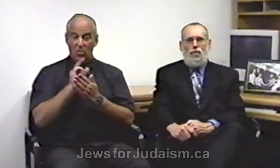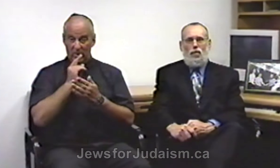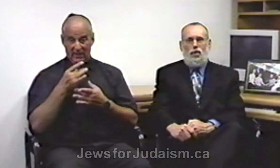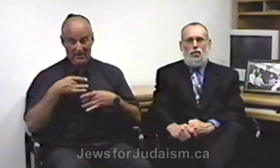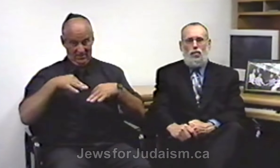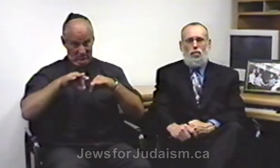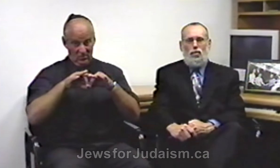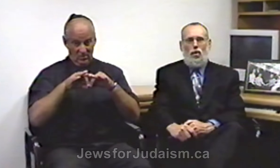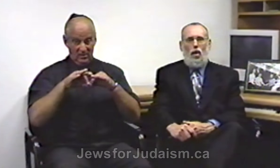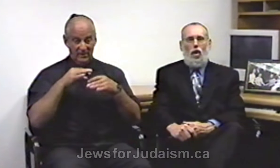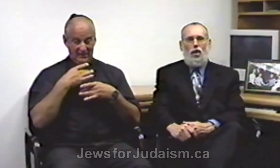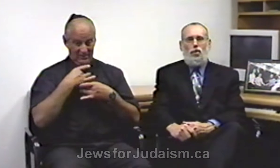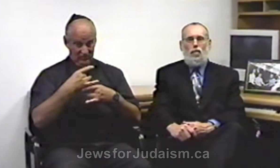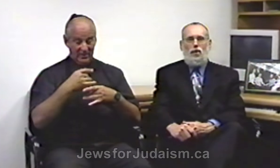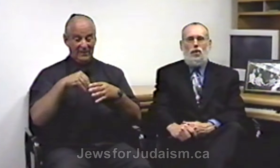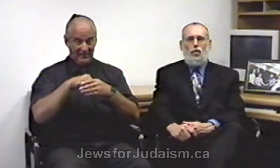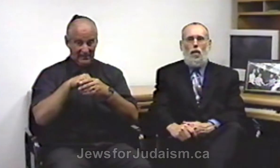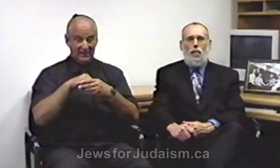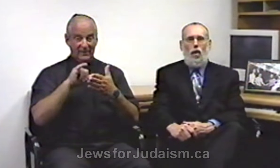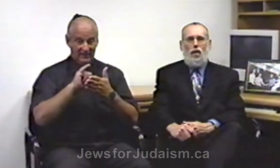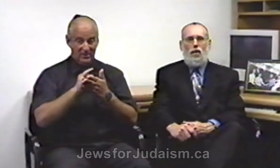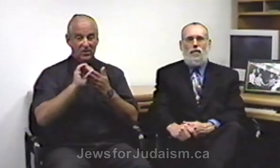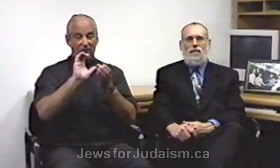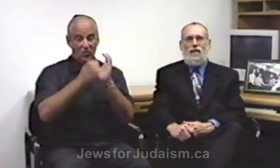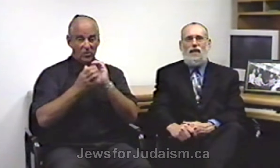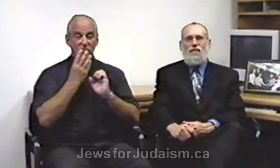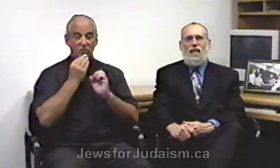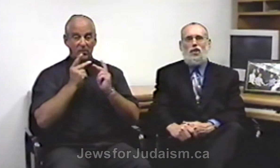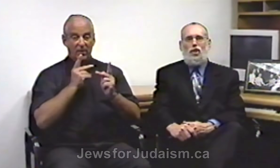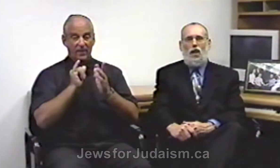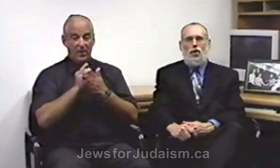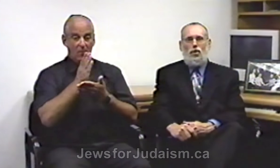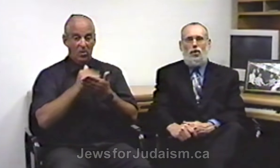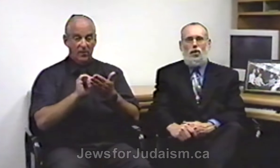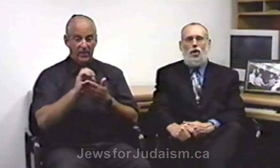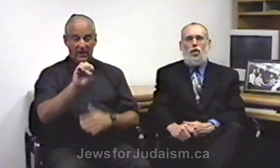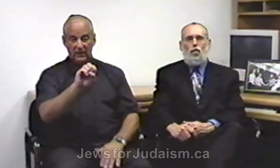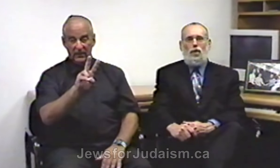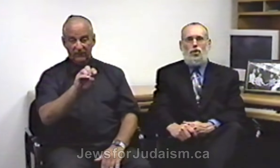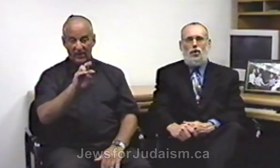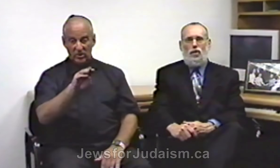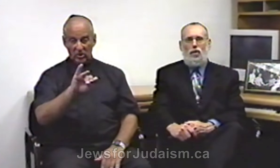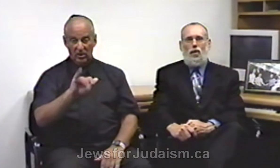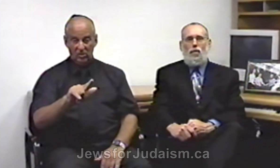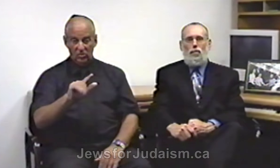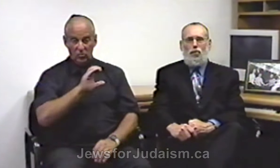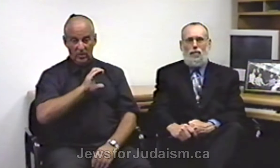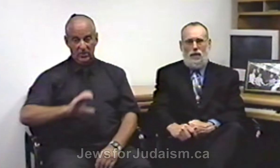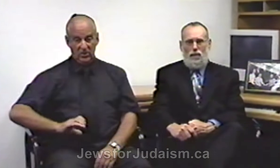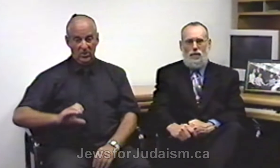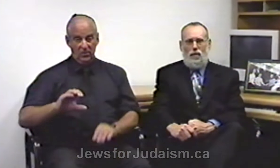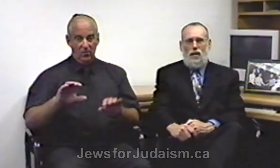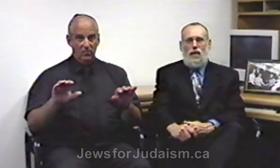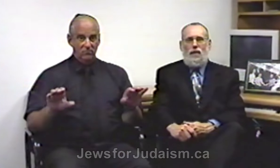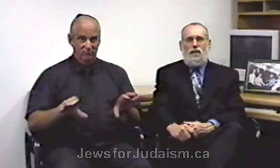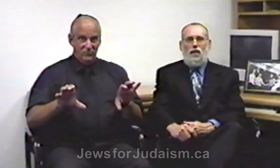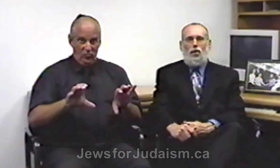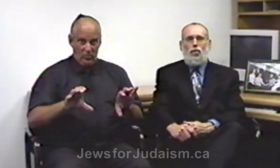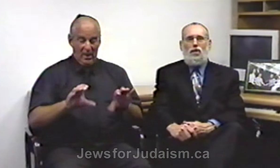converting Jews are Christians who are part of the Evangelical Christian movement. This includes